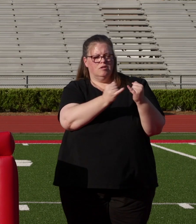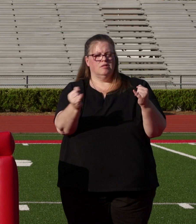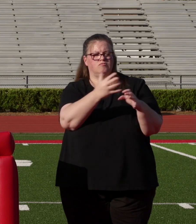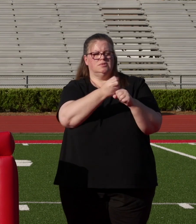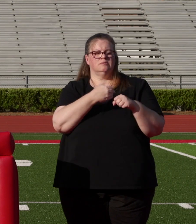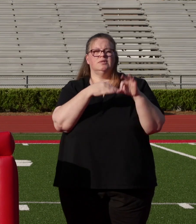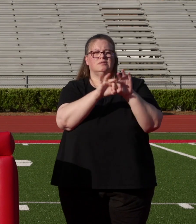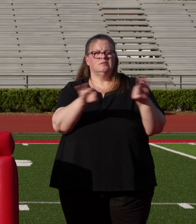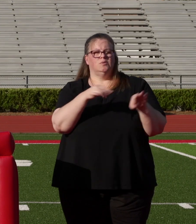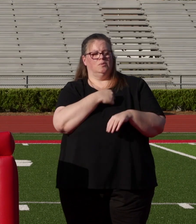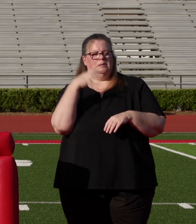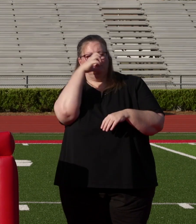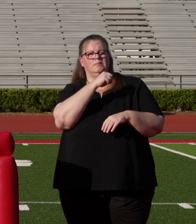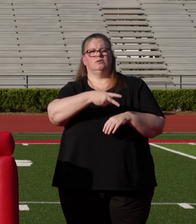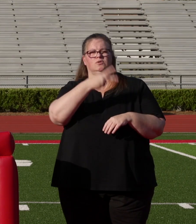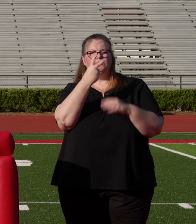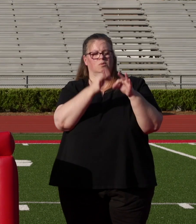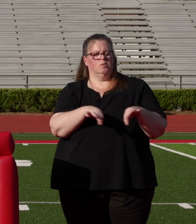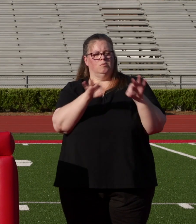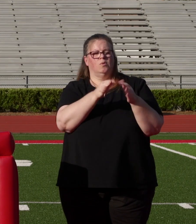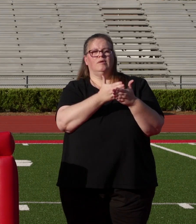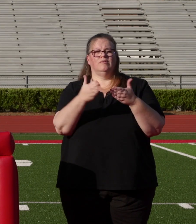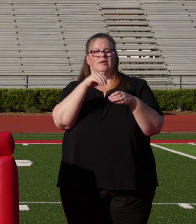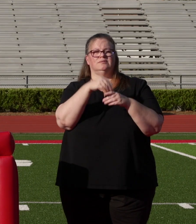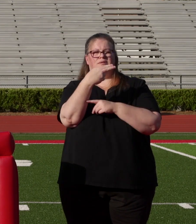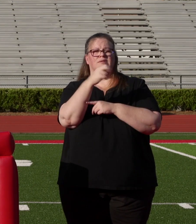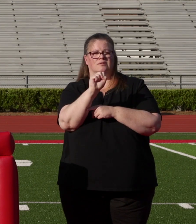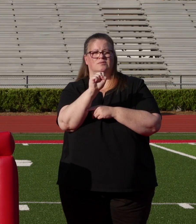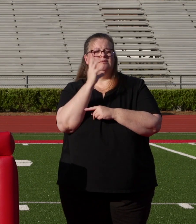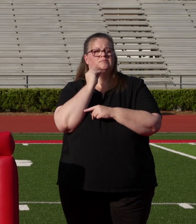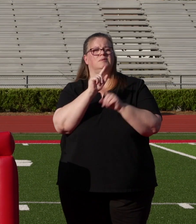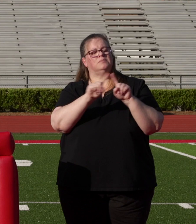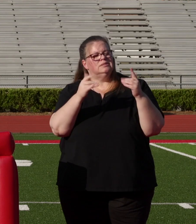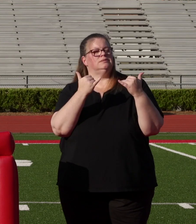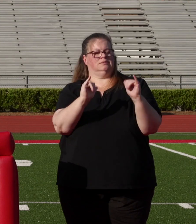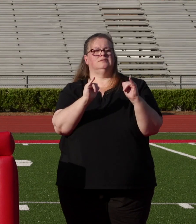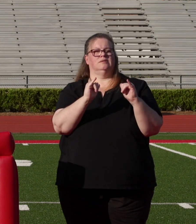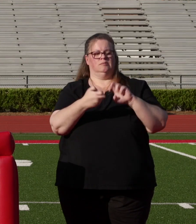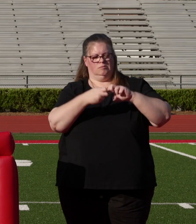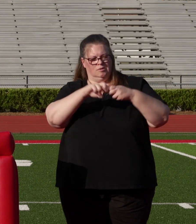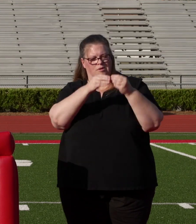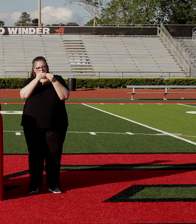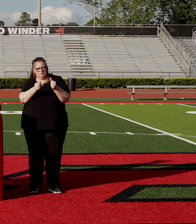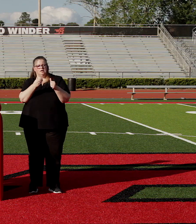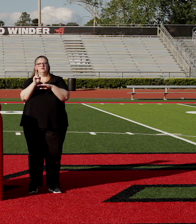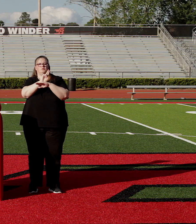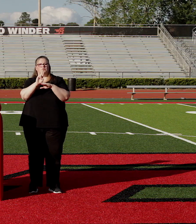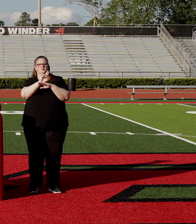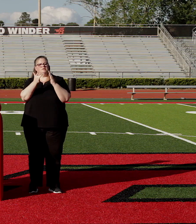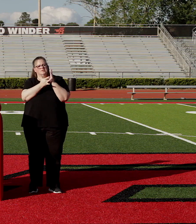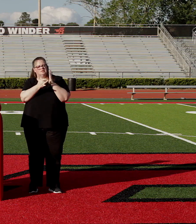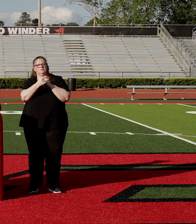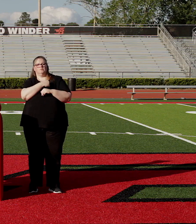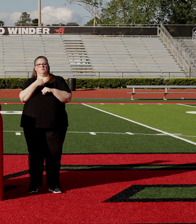We missed out on the two most important months of our high school career. Still, through problem solving and the use of technology, we were able to